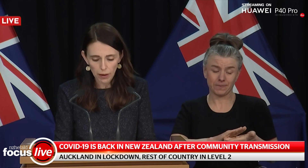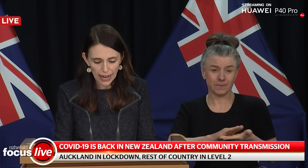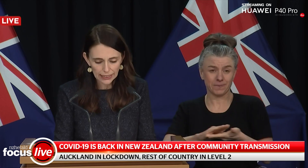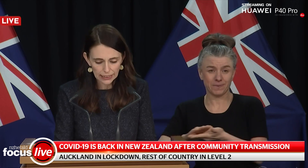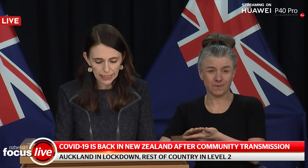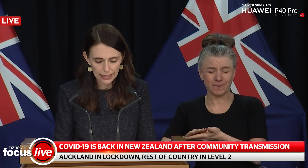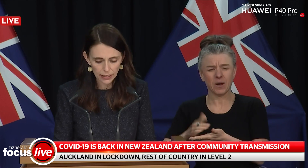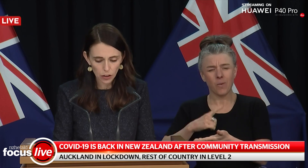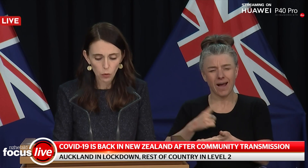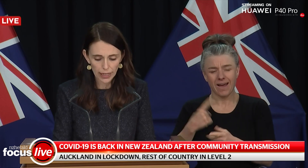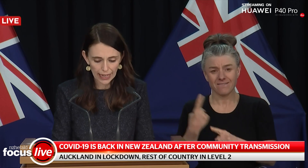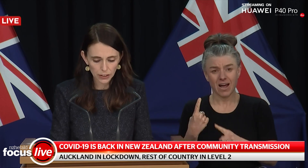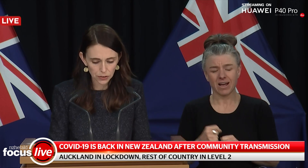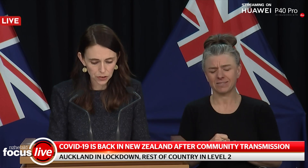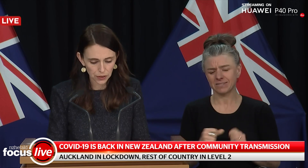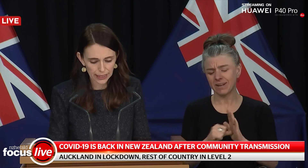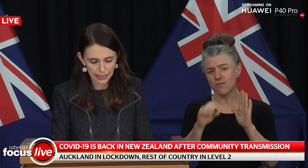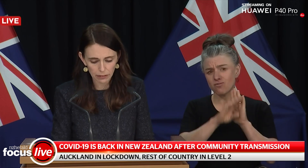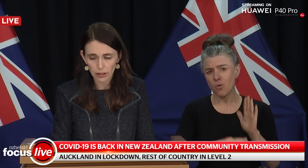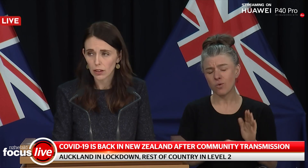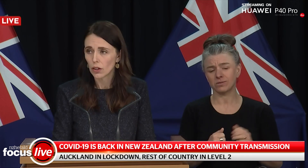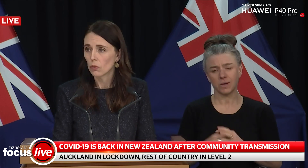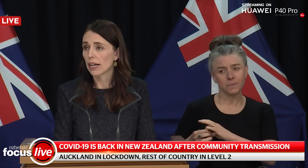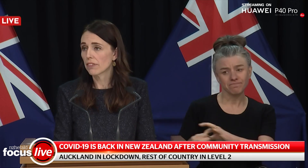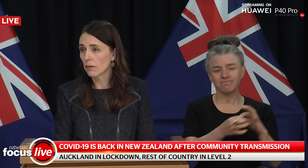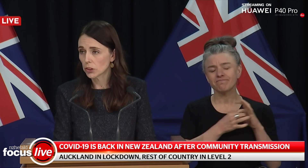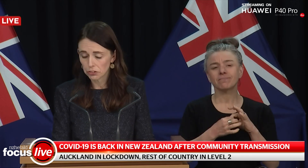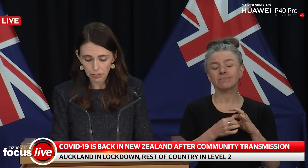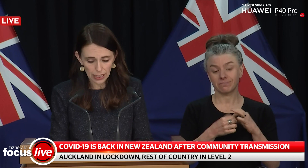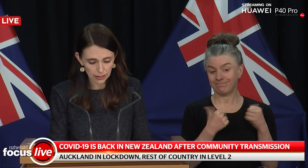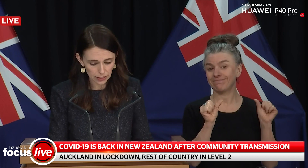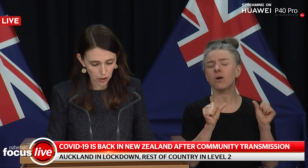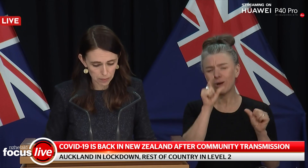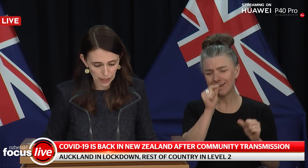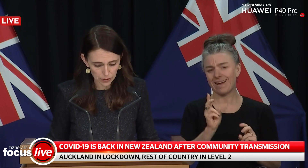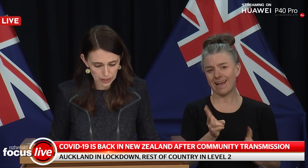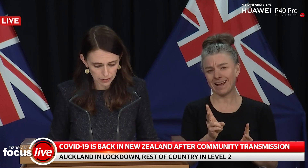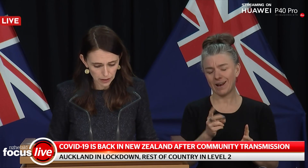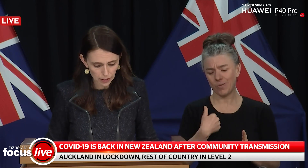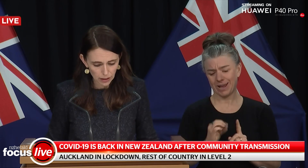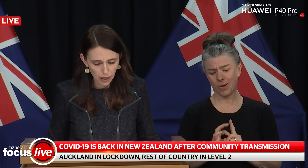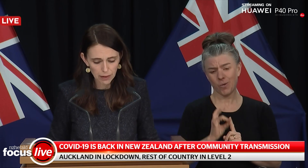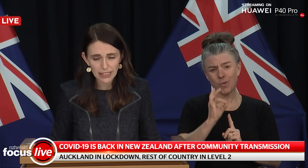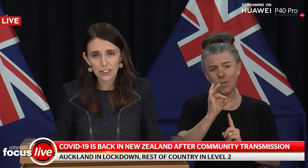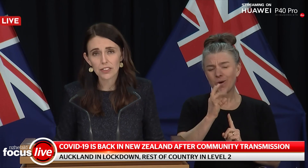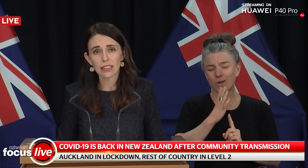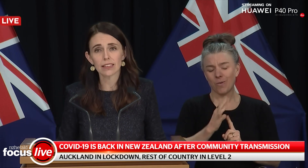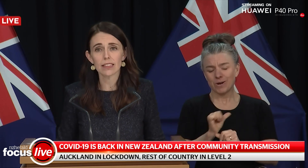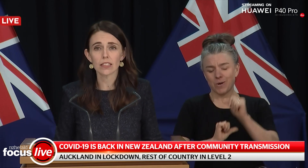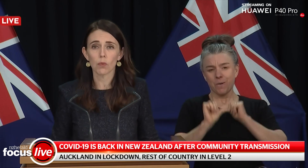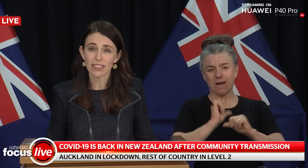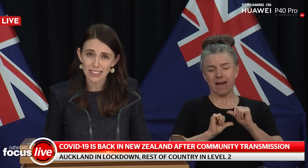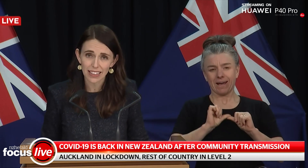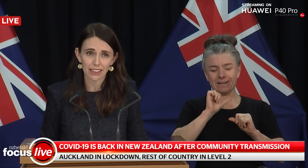and by acting together we can do so again. We have come too far to go backwards. I am asking New